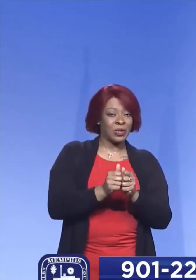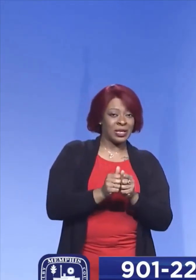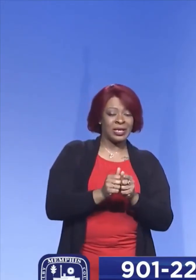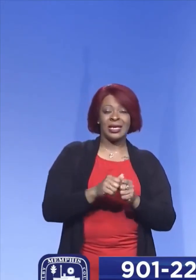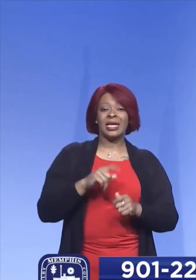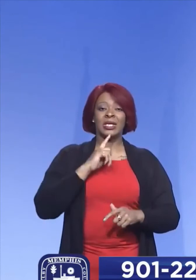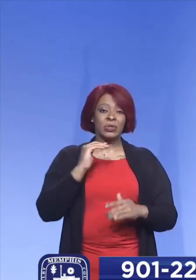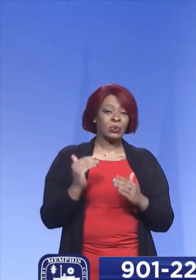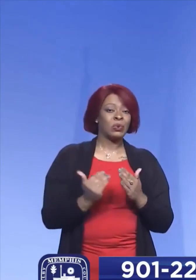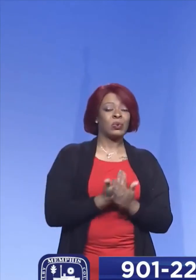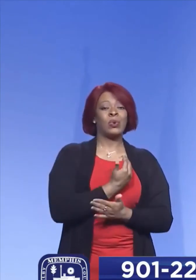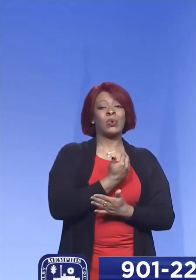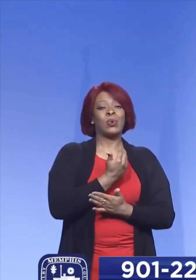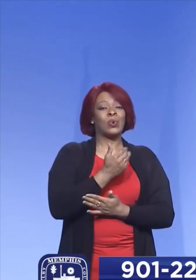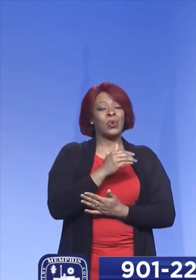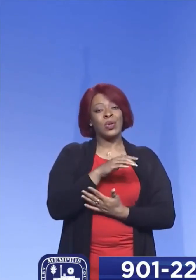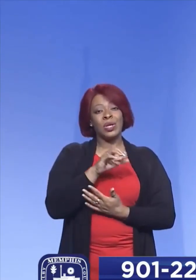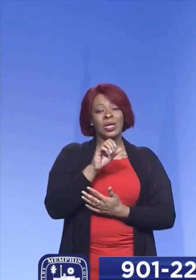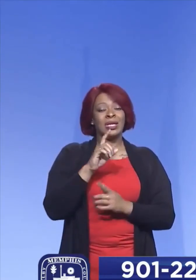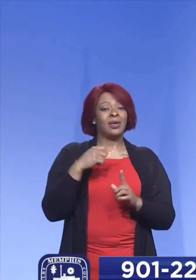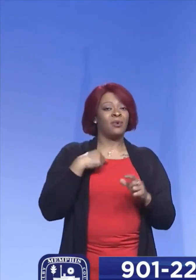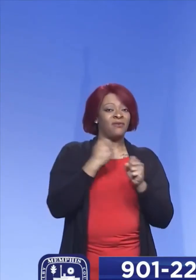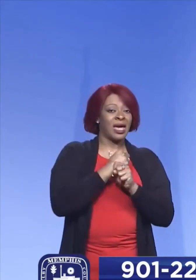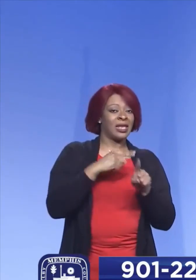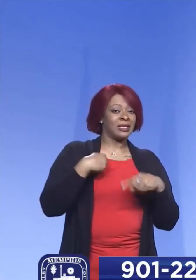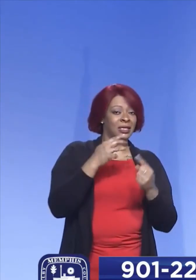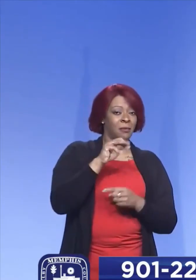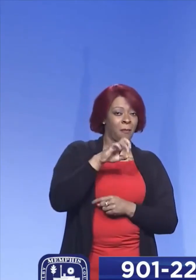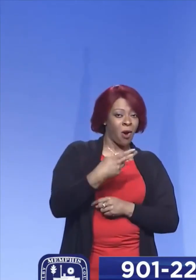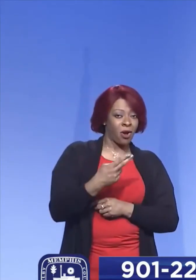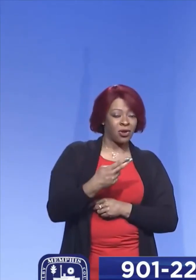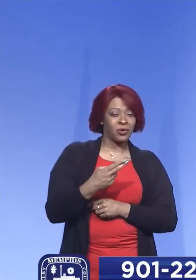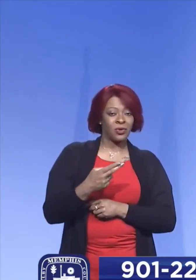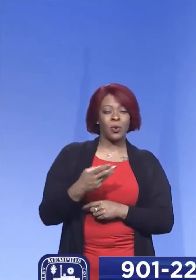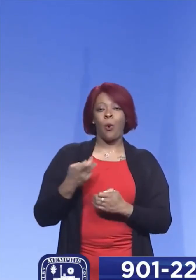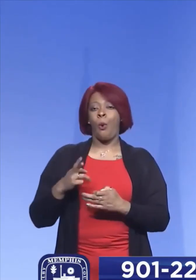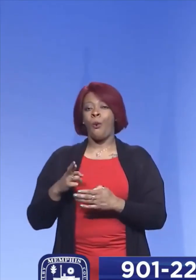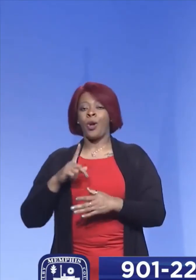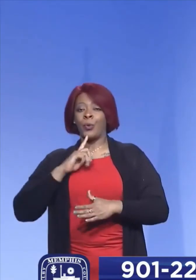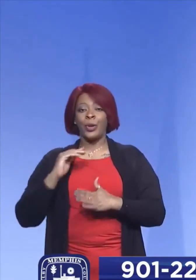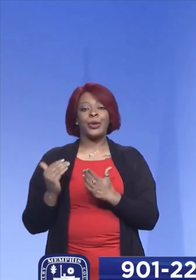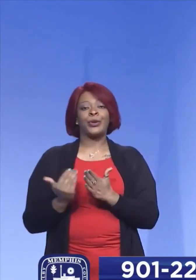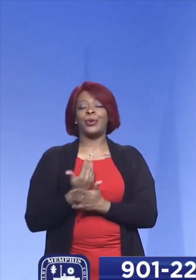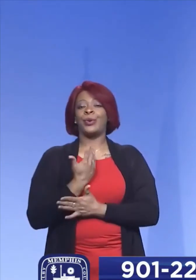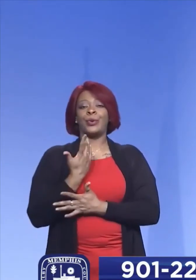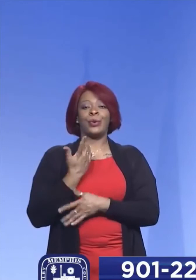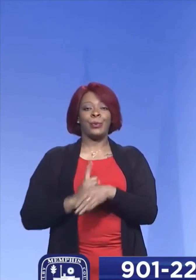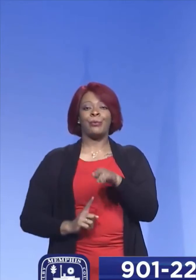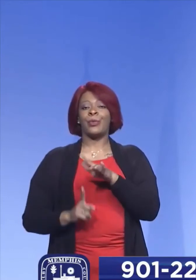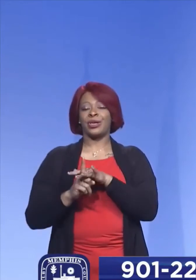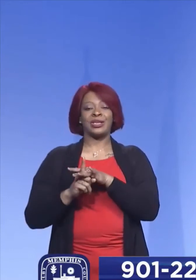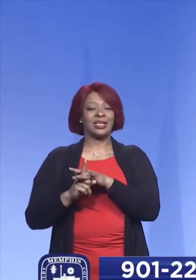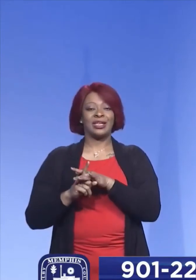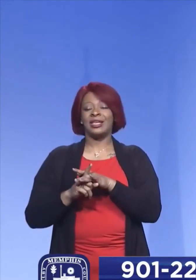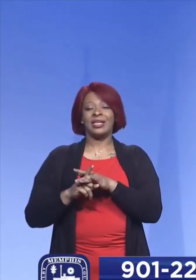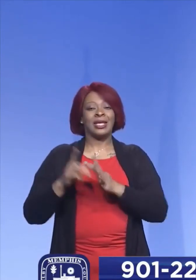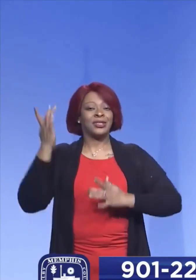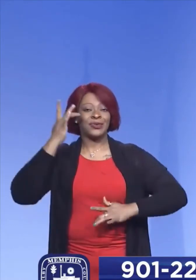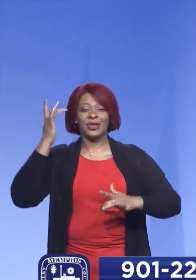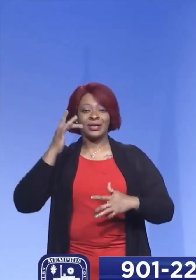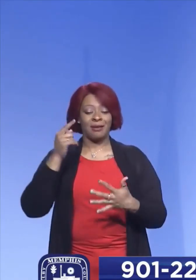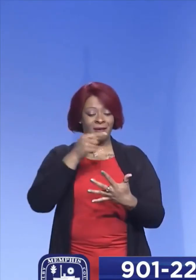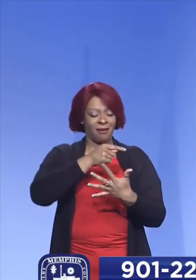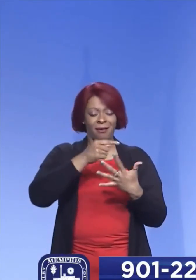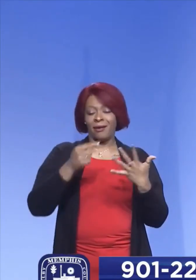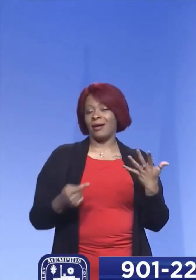strain that we've been fighting since last March, or it's a newly emergent strain. All of those measures